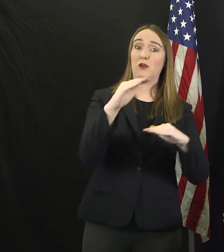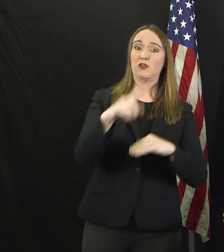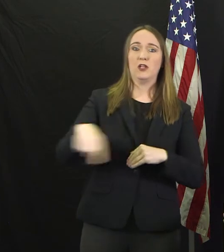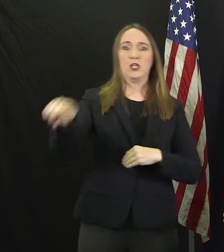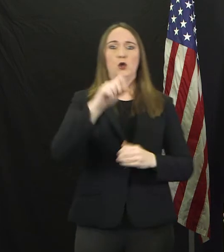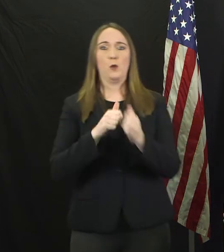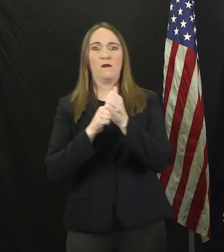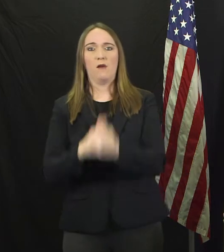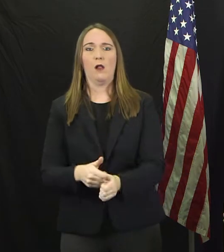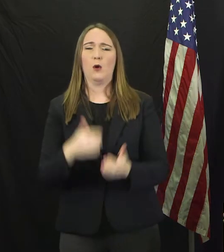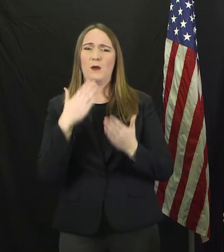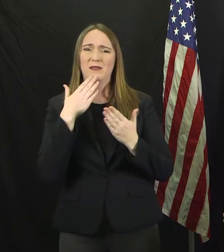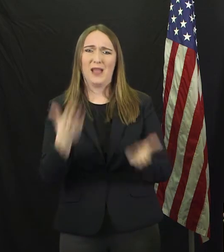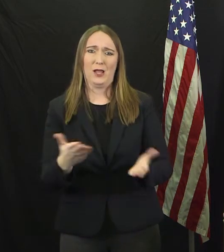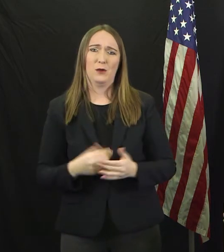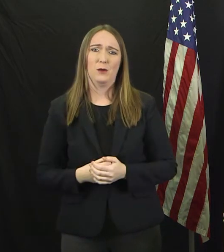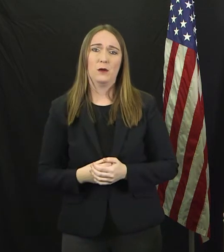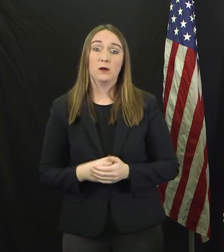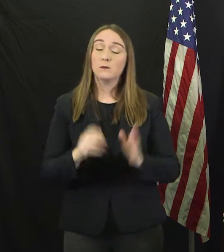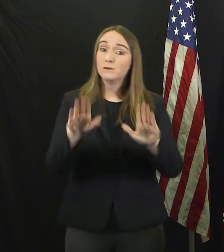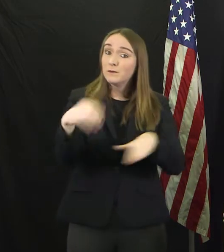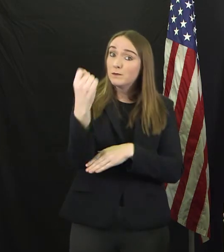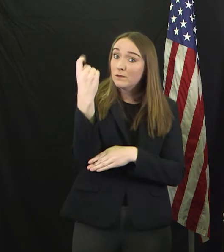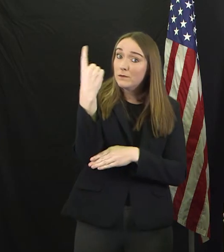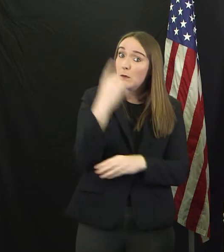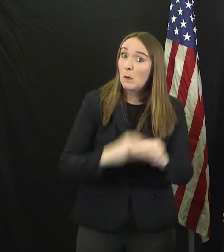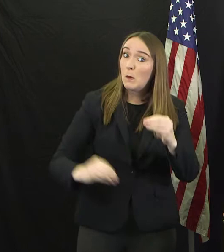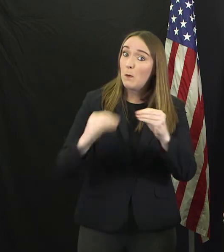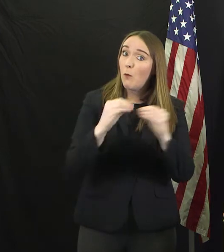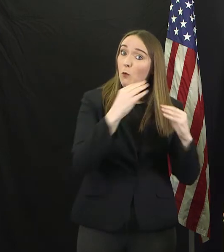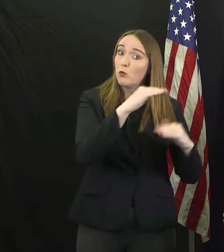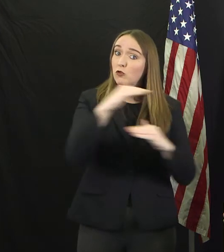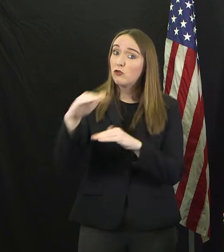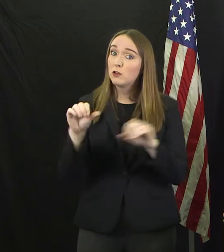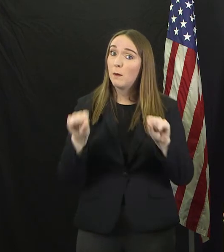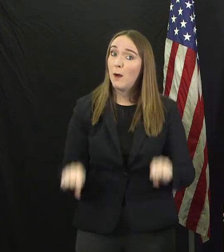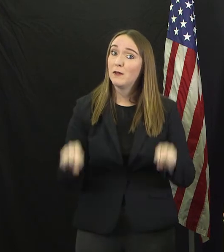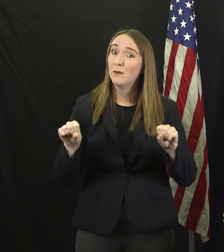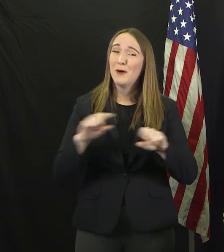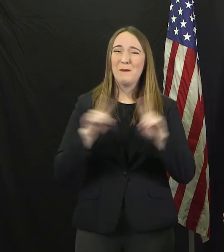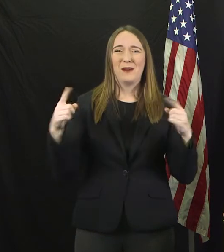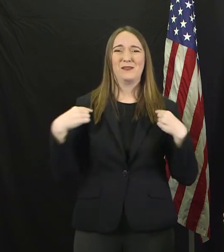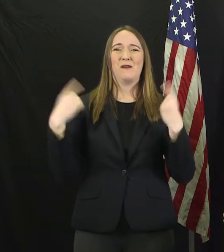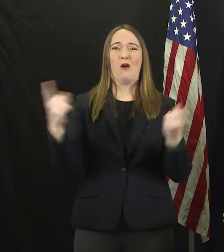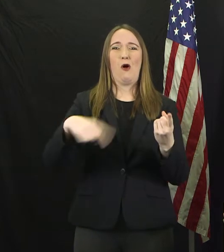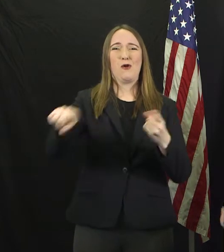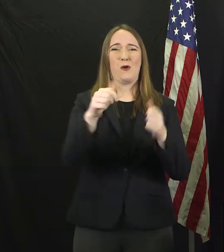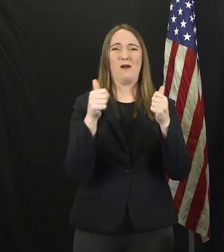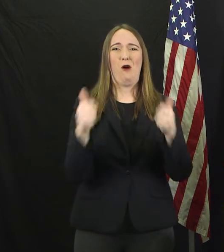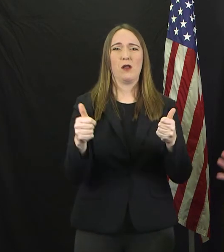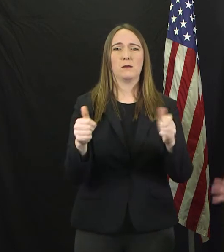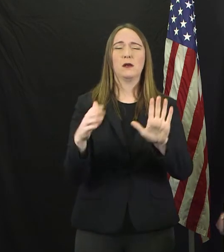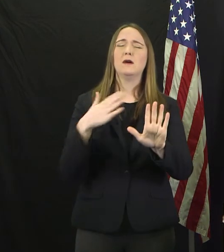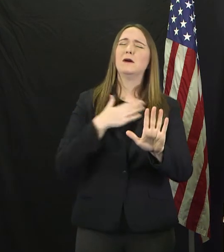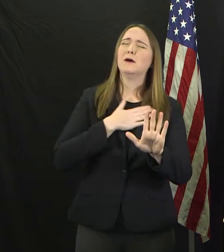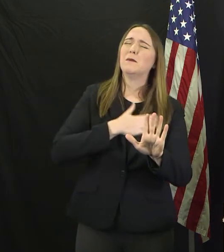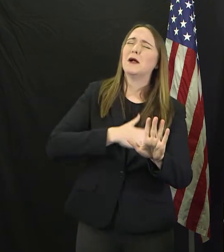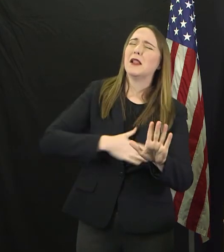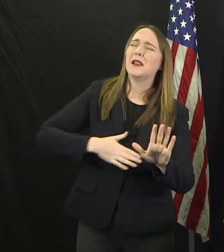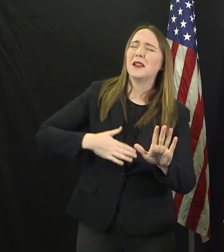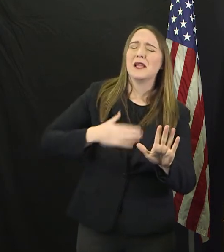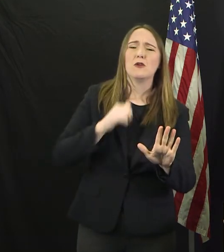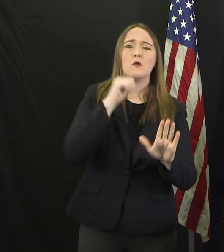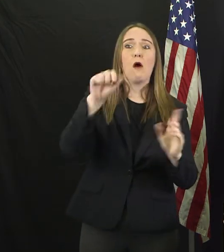me be clear, there's more to be done, but you're doing great. Please don't go to the grocery store and load up on everything.